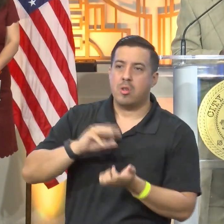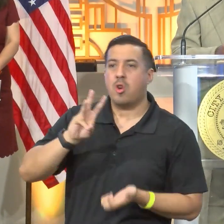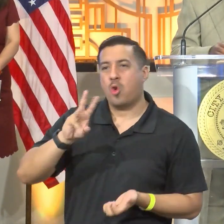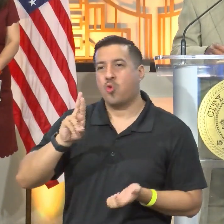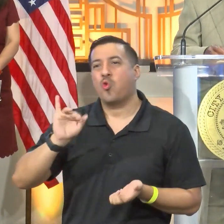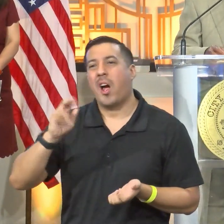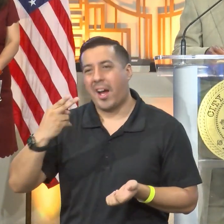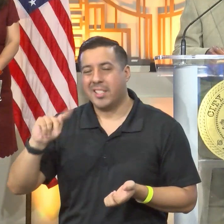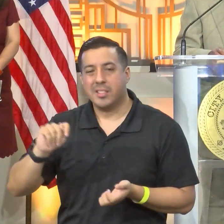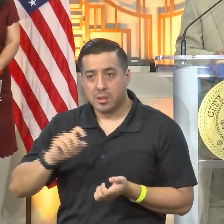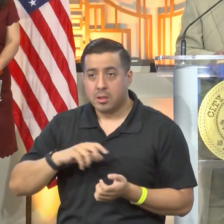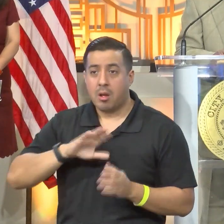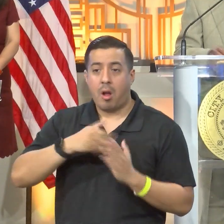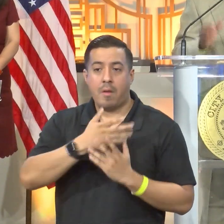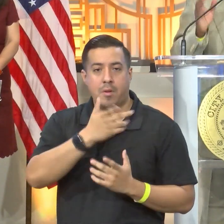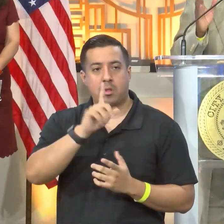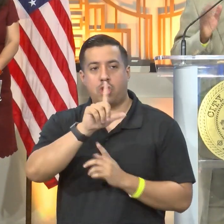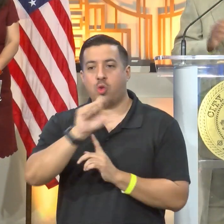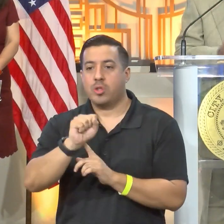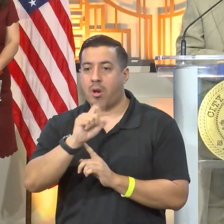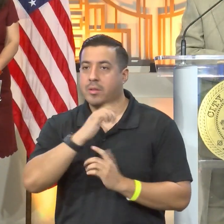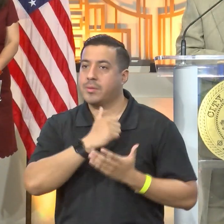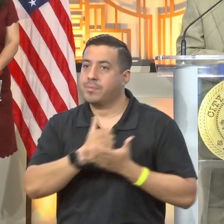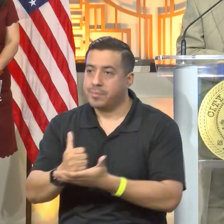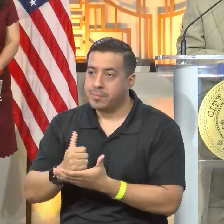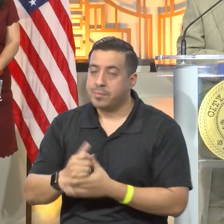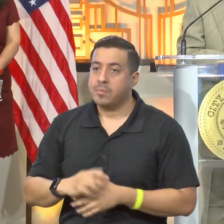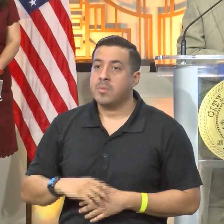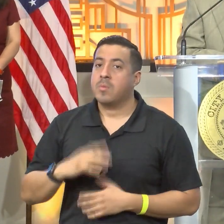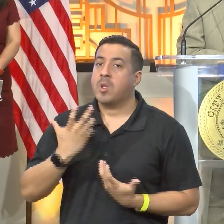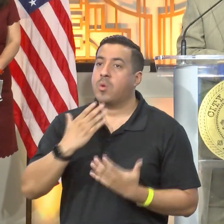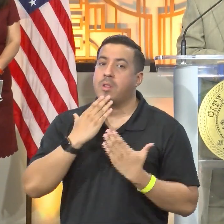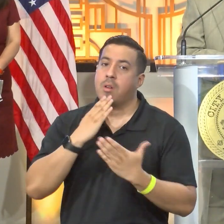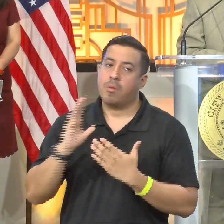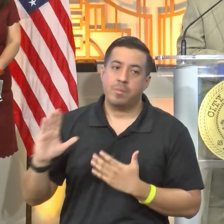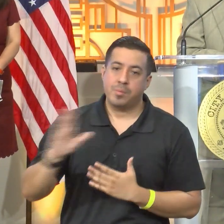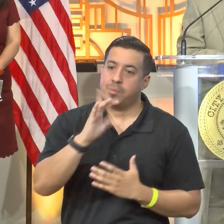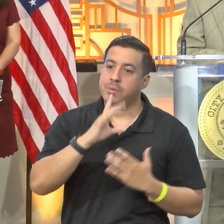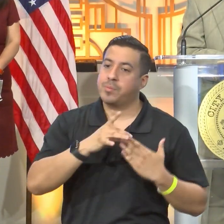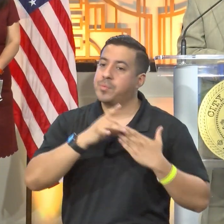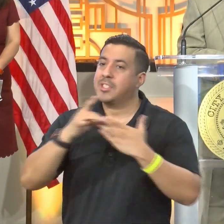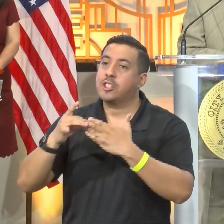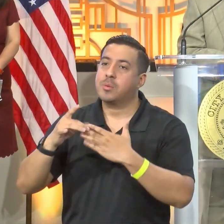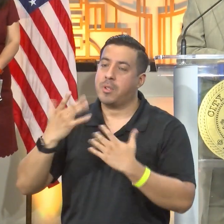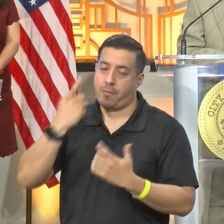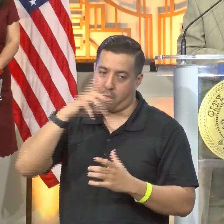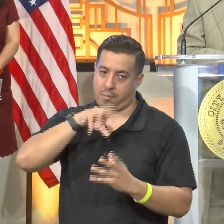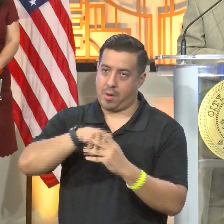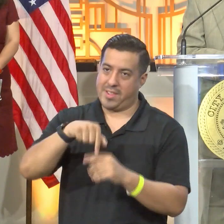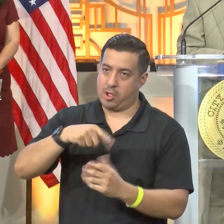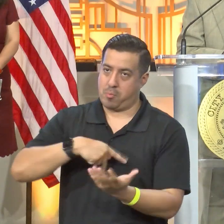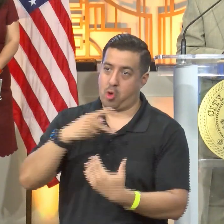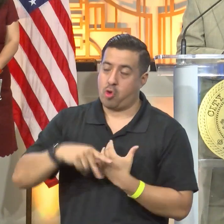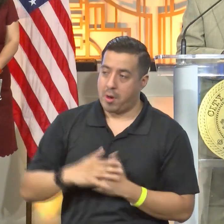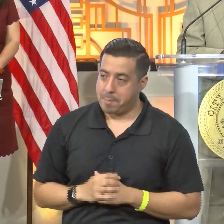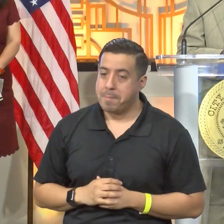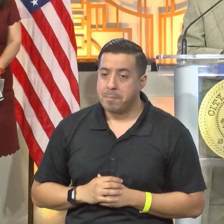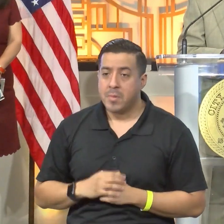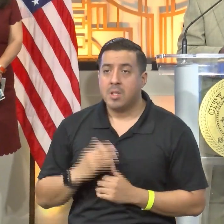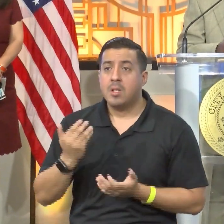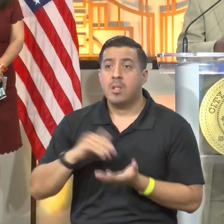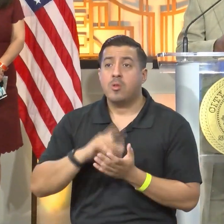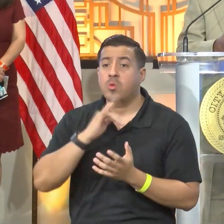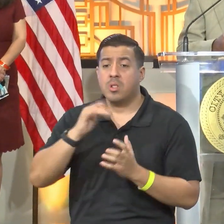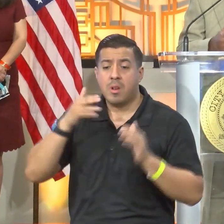Thank you. Thank the college, Chancellor Head, for his leadership and involvement with this program. And, again, the